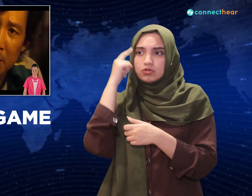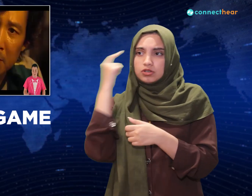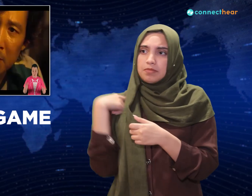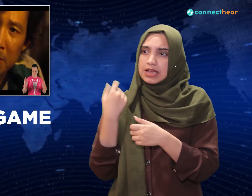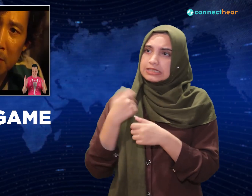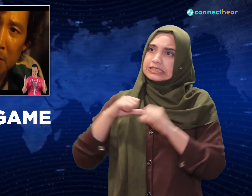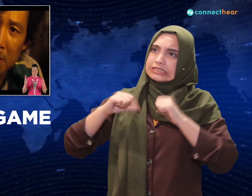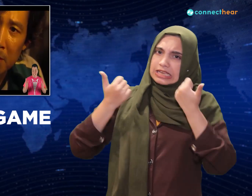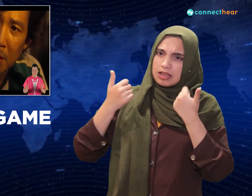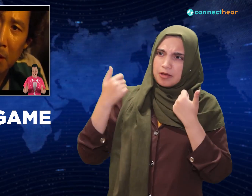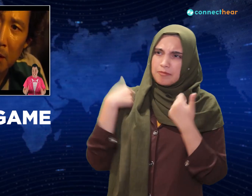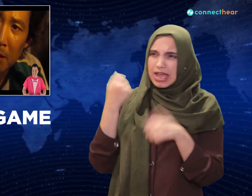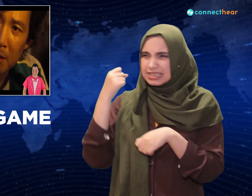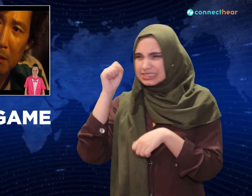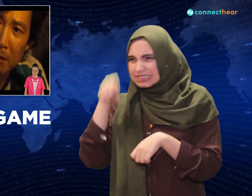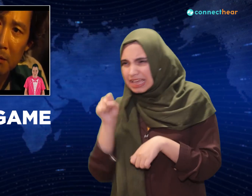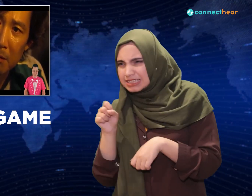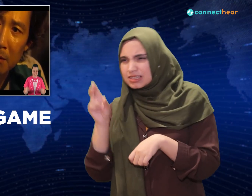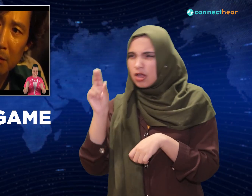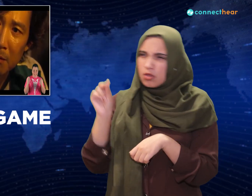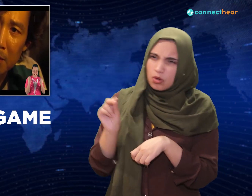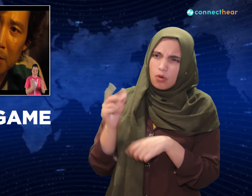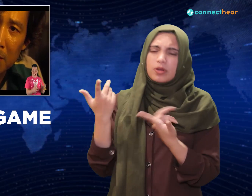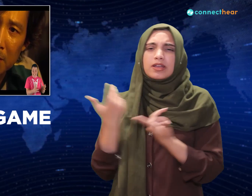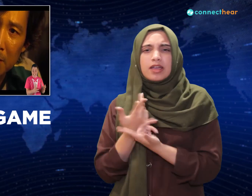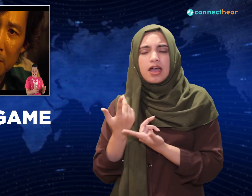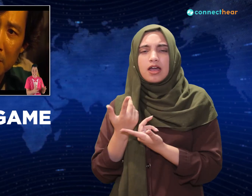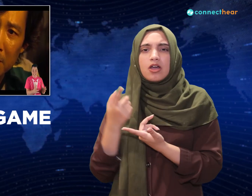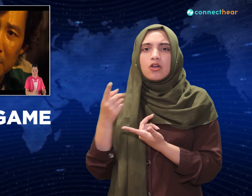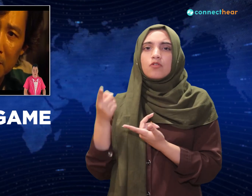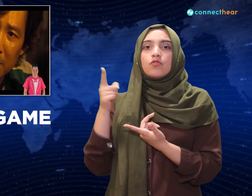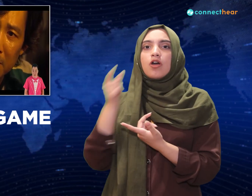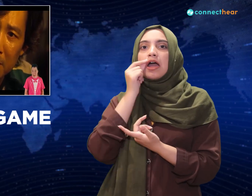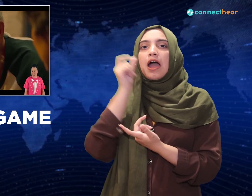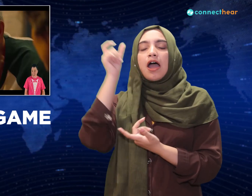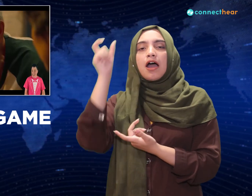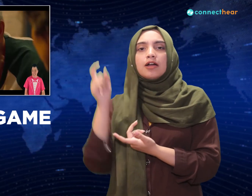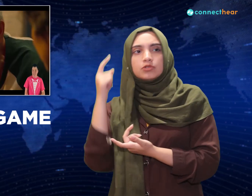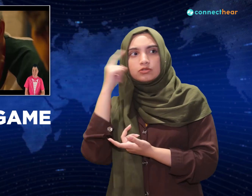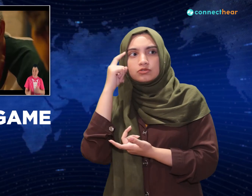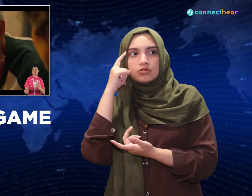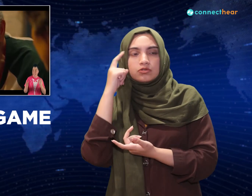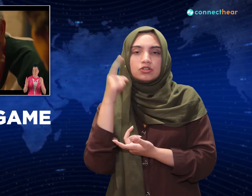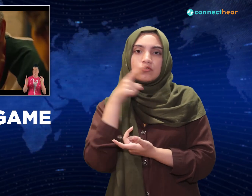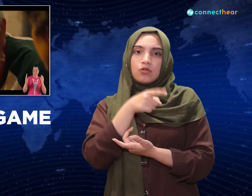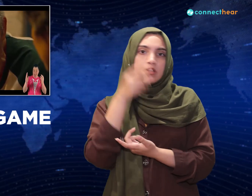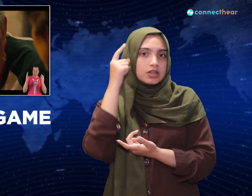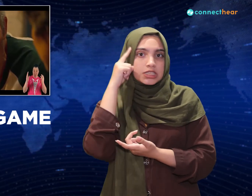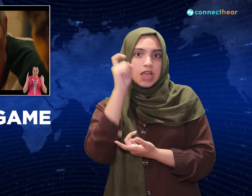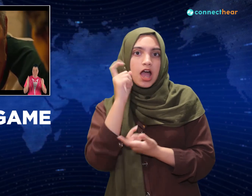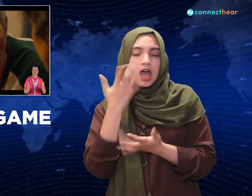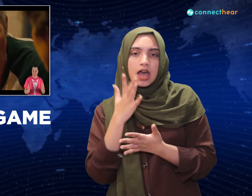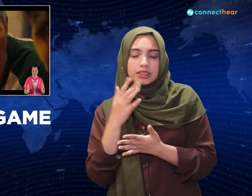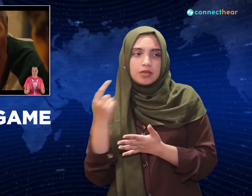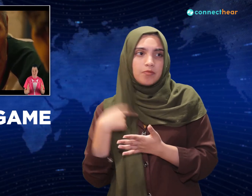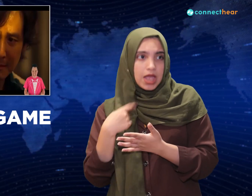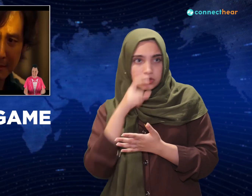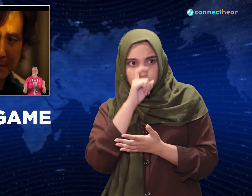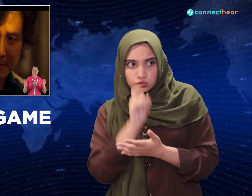Oh Gion, are you gonna lie to this old man and cheat to save yourself? Yes,